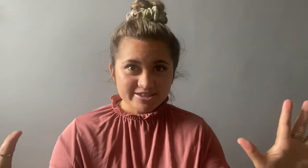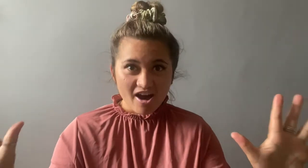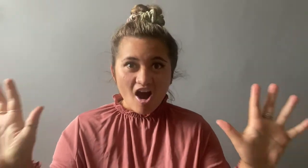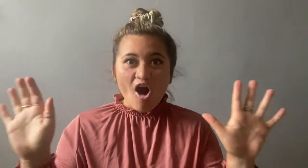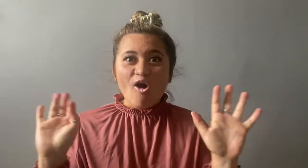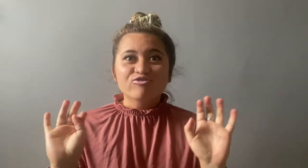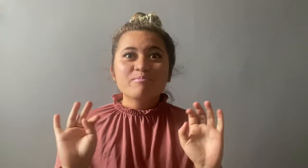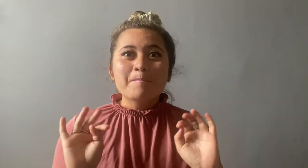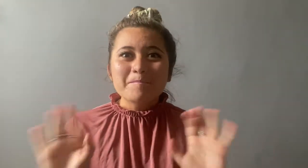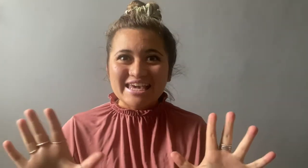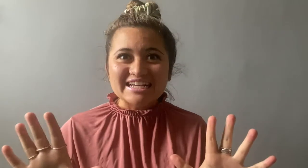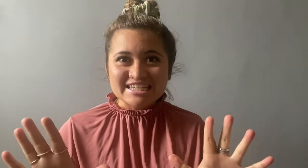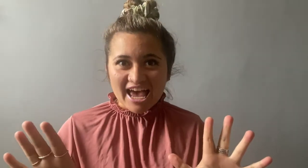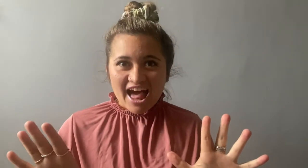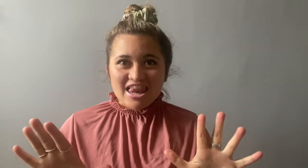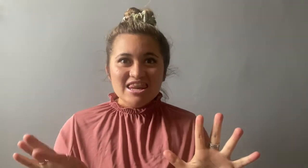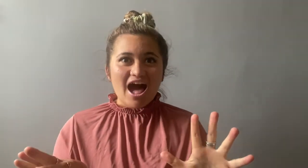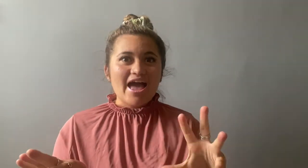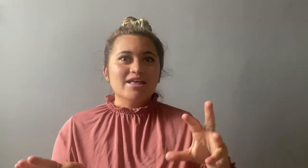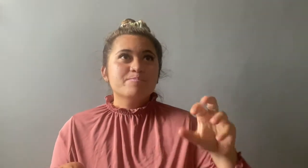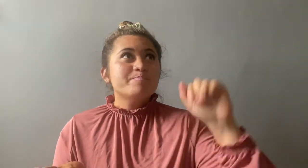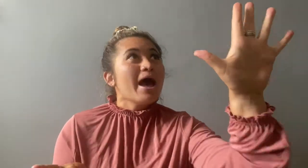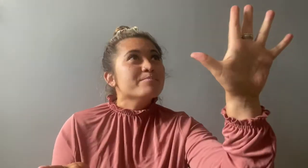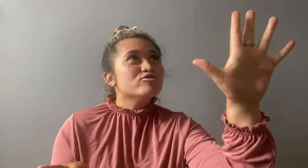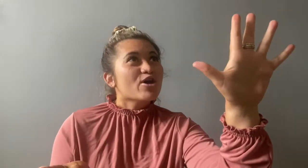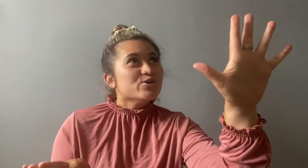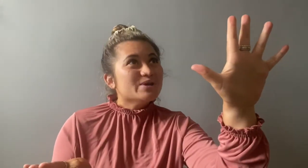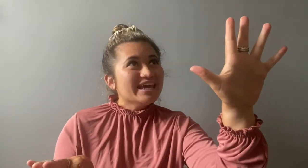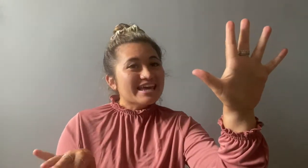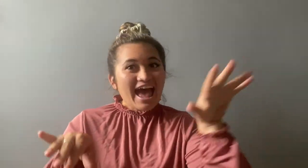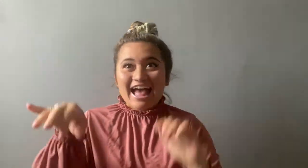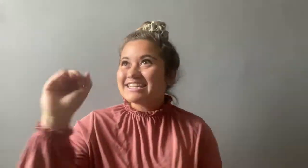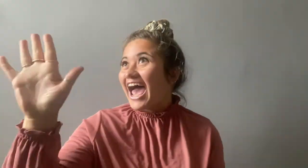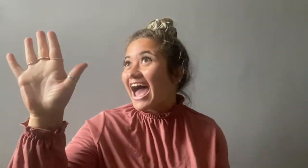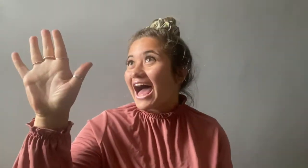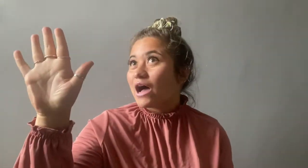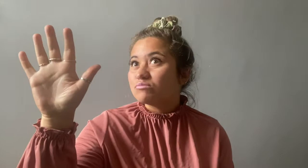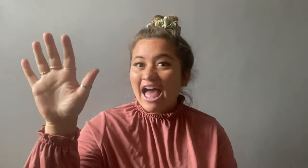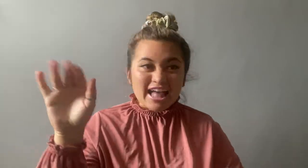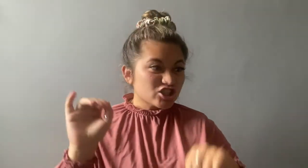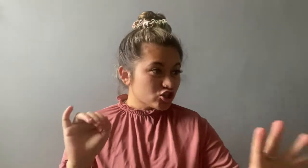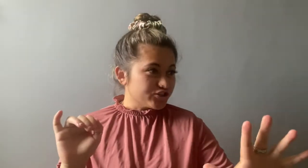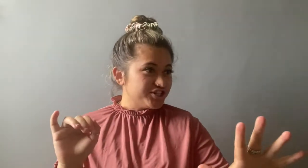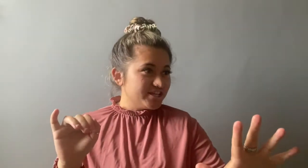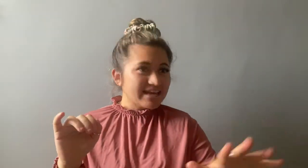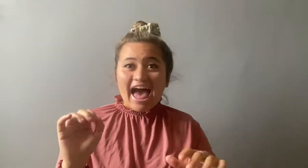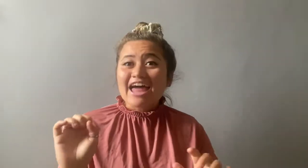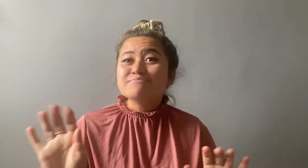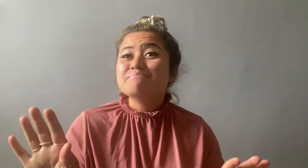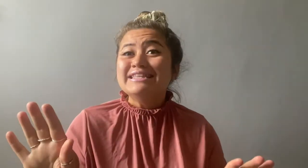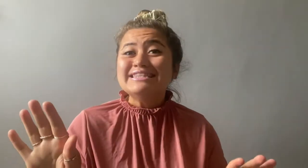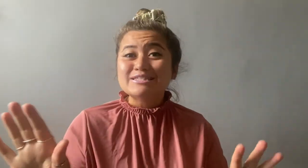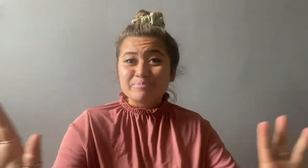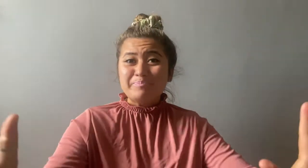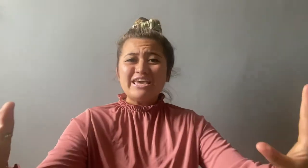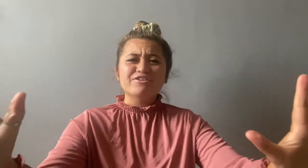of meat. Like pepperoni and ham and sausages and minced beef.